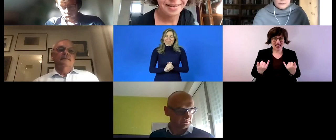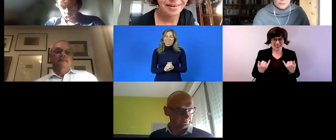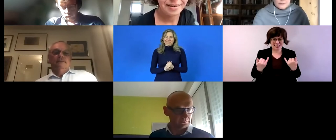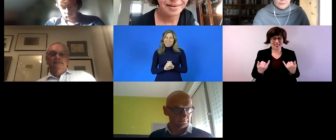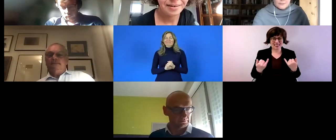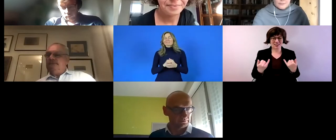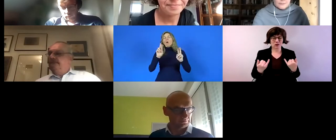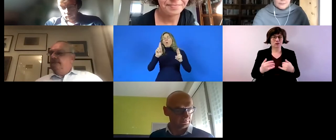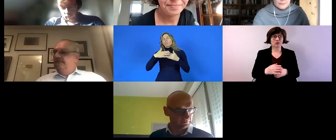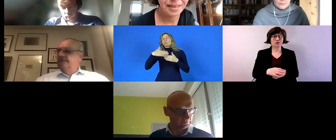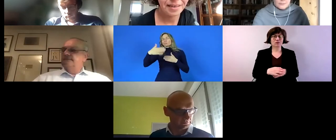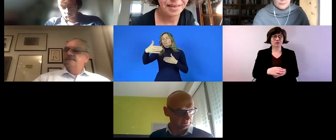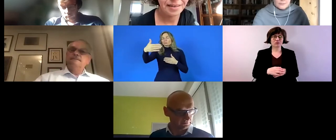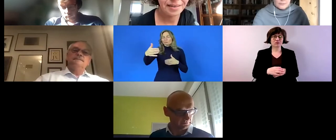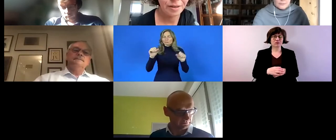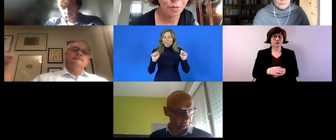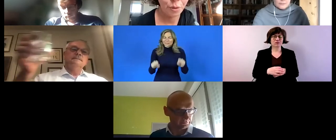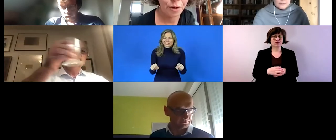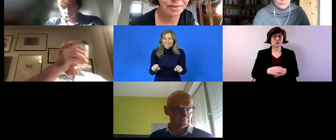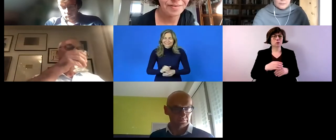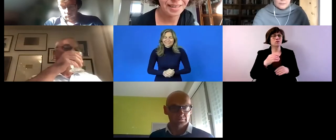be able to to do that and now